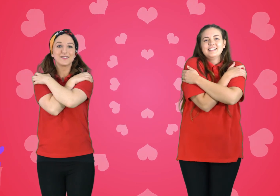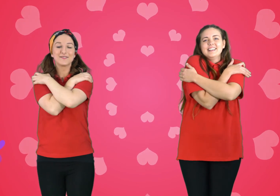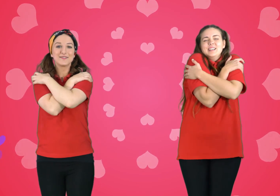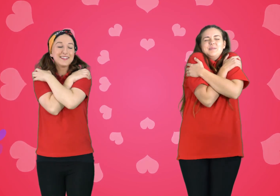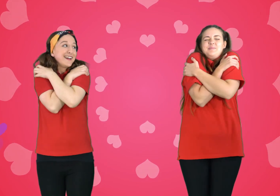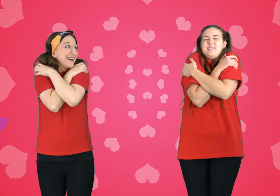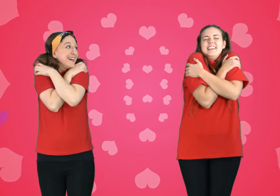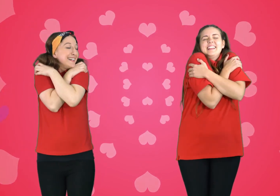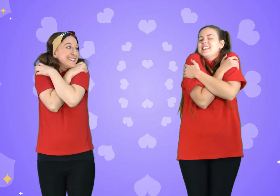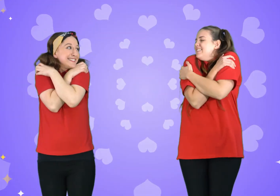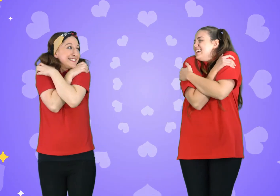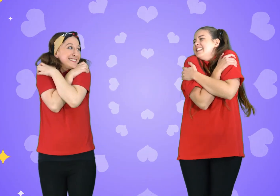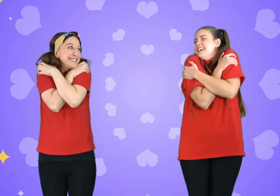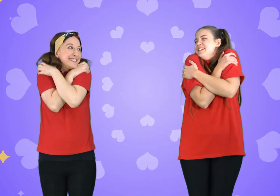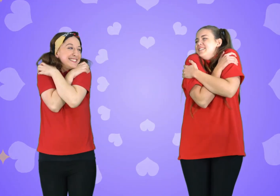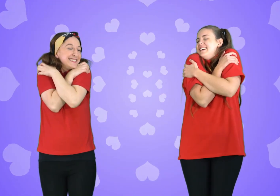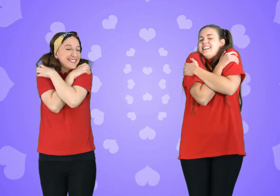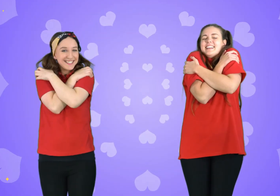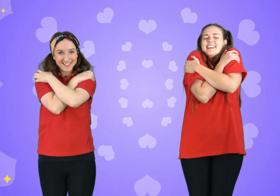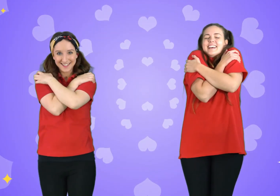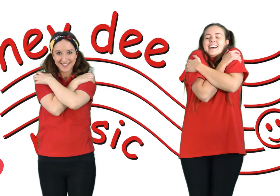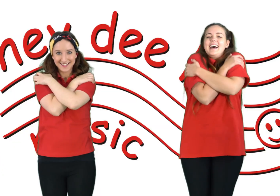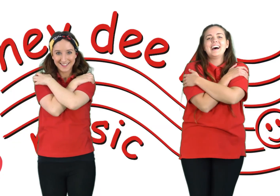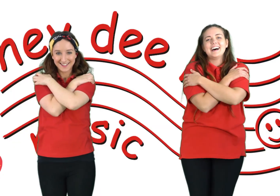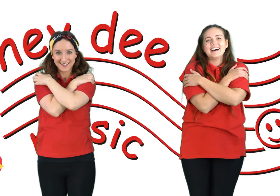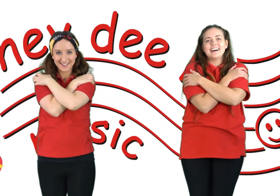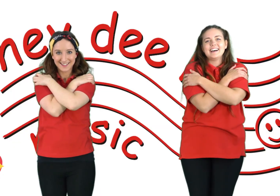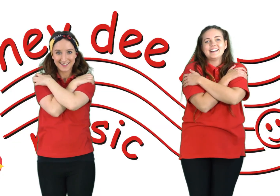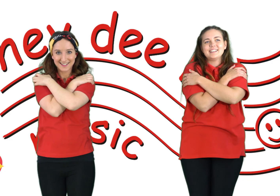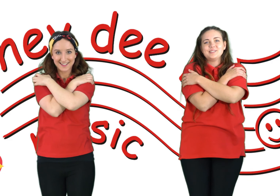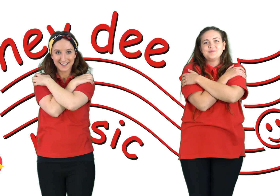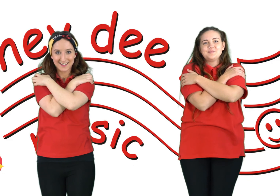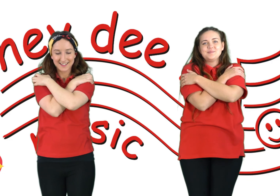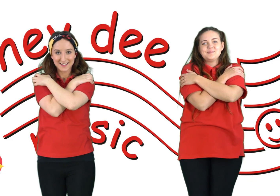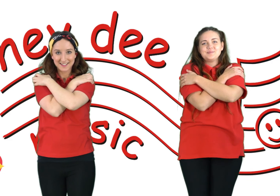Big squeeze everyone! Howl Howl I'm